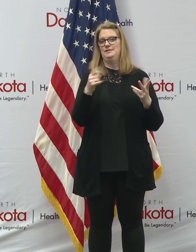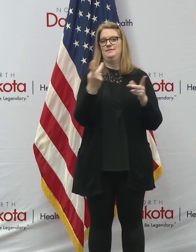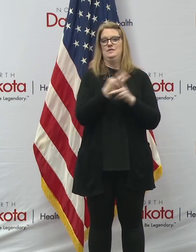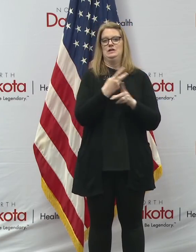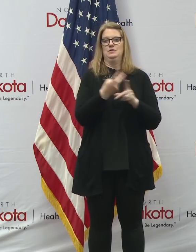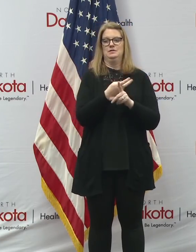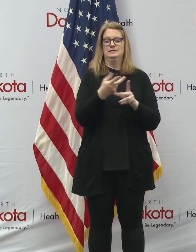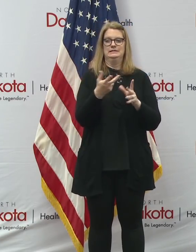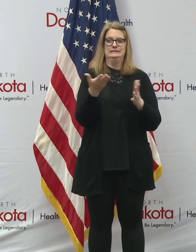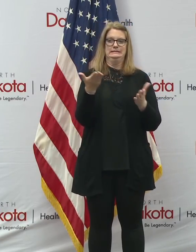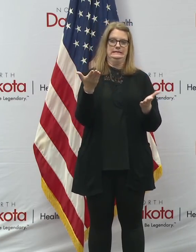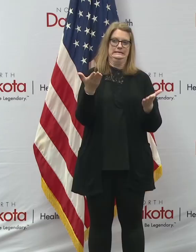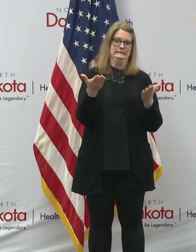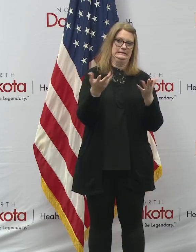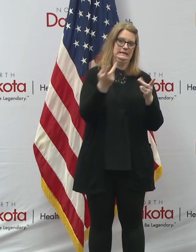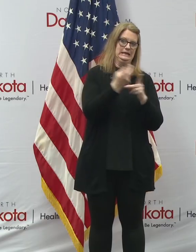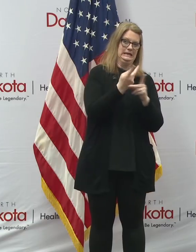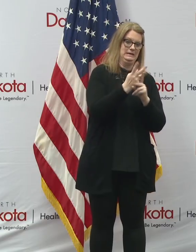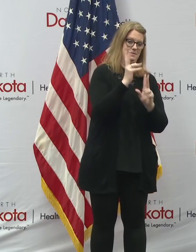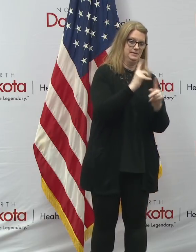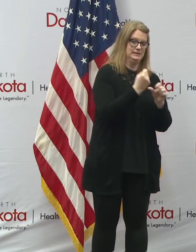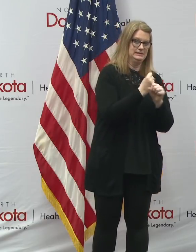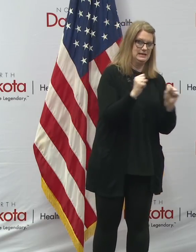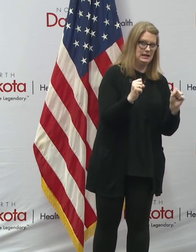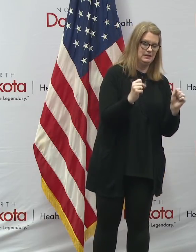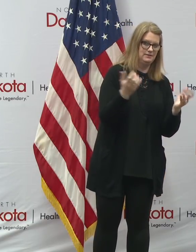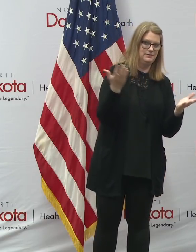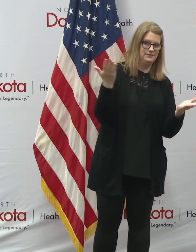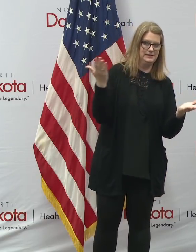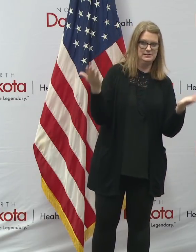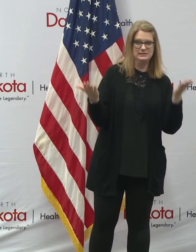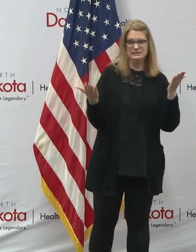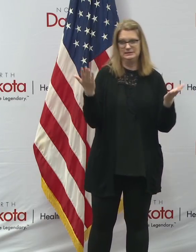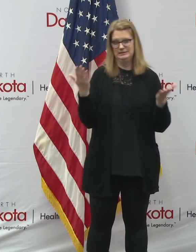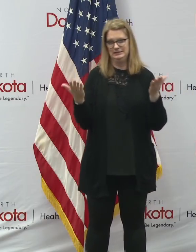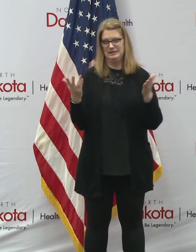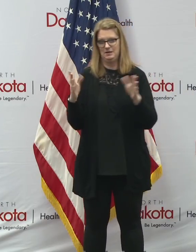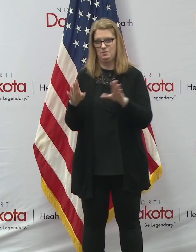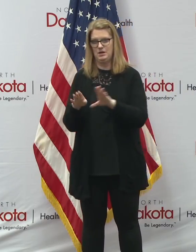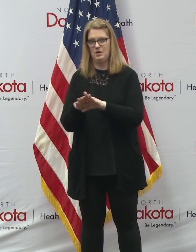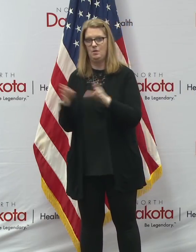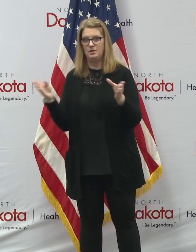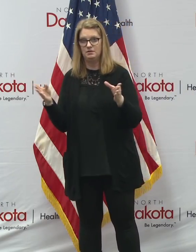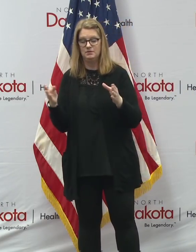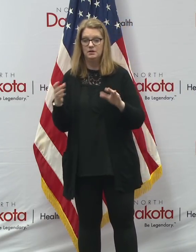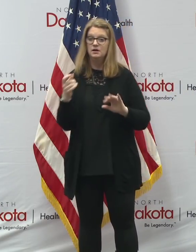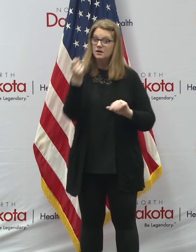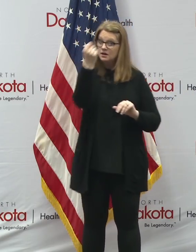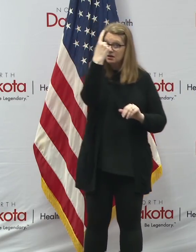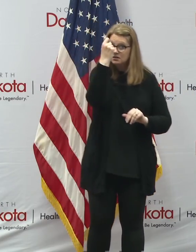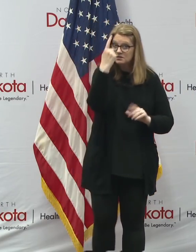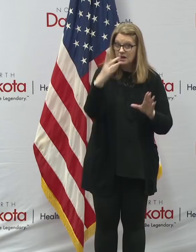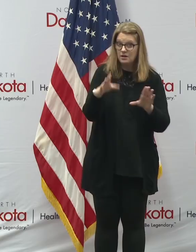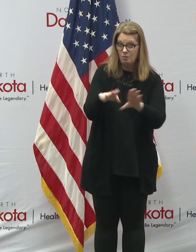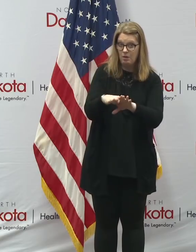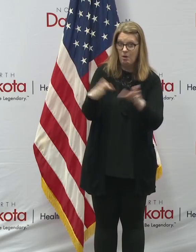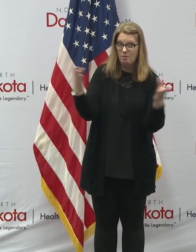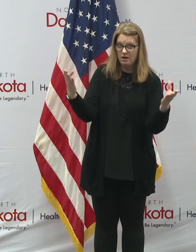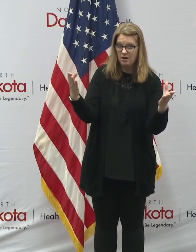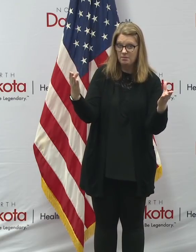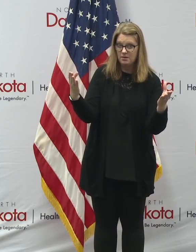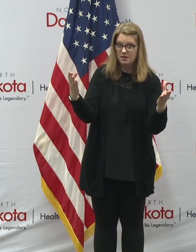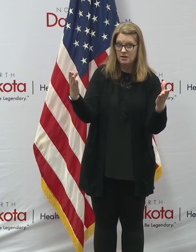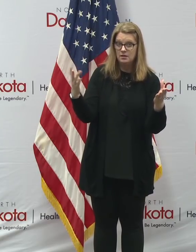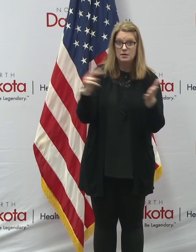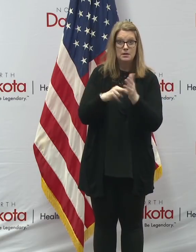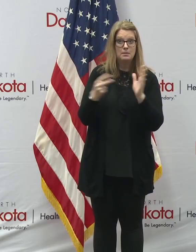we want to keep people safe. And then we want to figure out, you know, how we open up. As I said, when we do open up, whatever date that's on, it's not